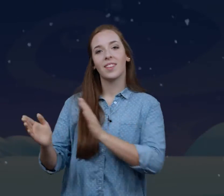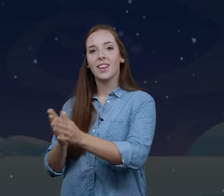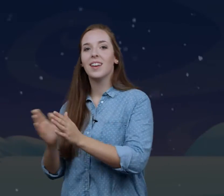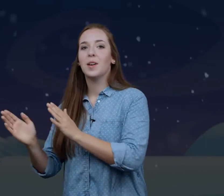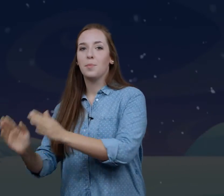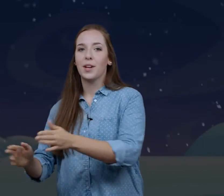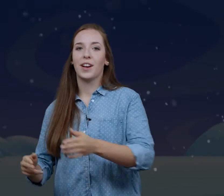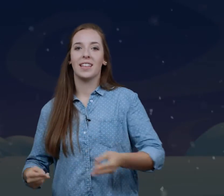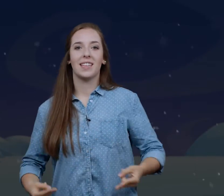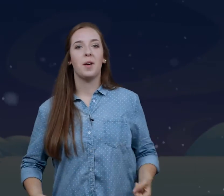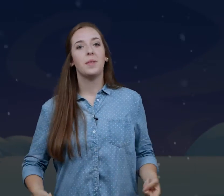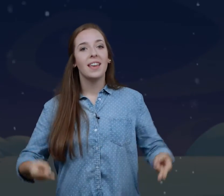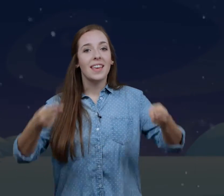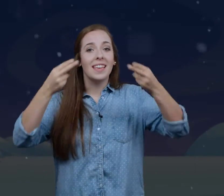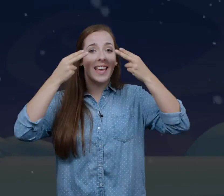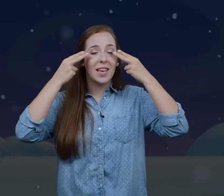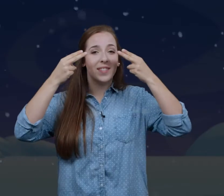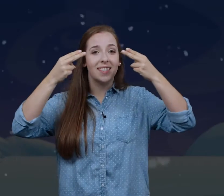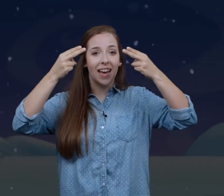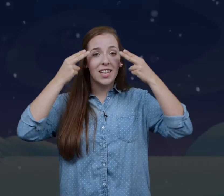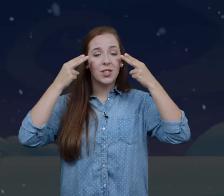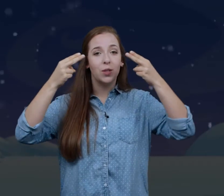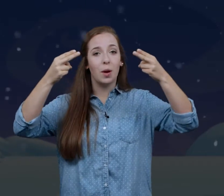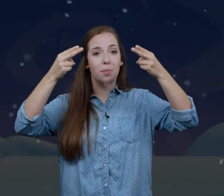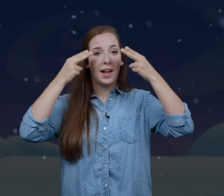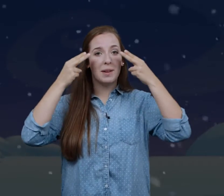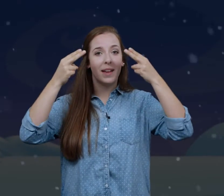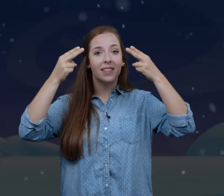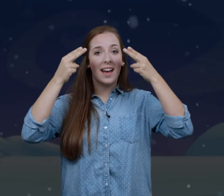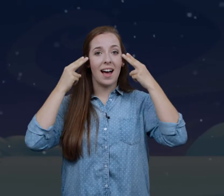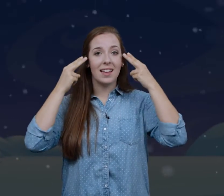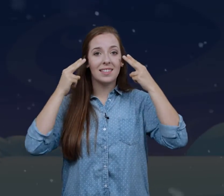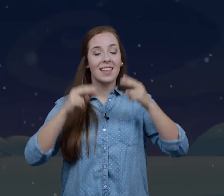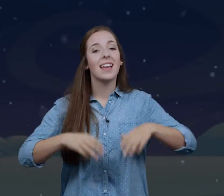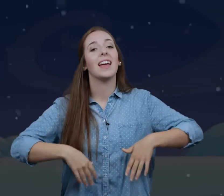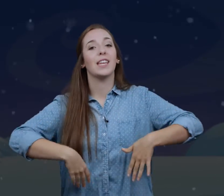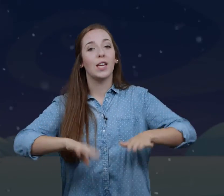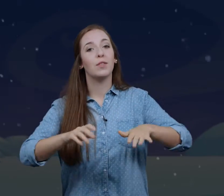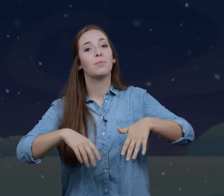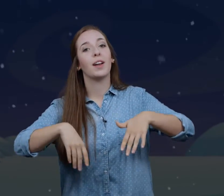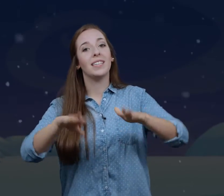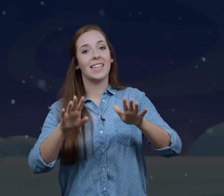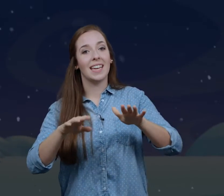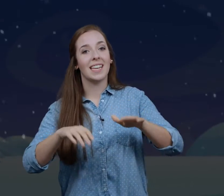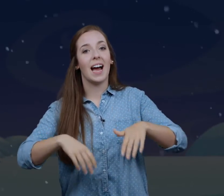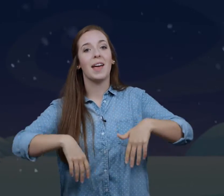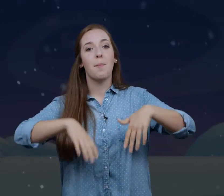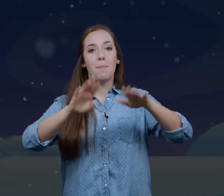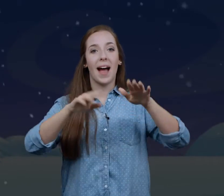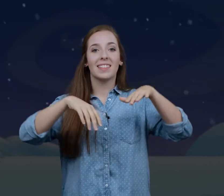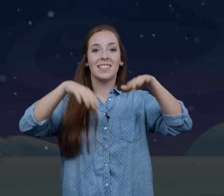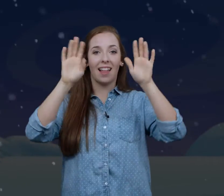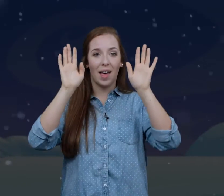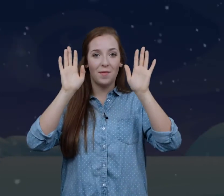Bring your hands up. He gave sight to a blind man's eyes. And even brought a dead guy back to life.